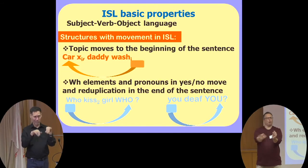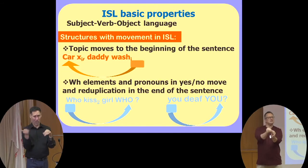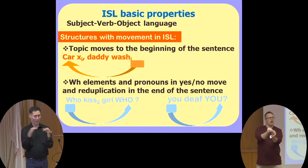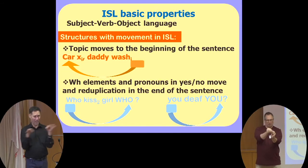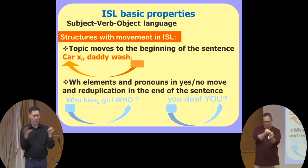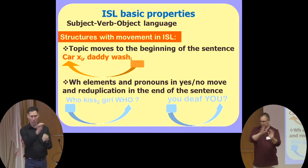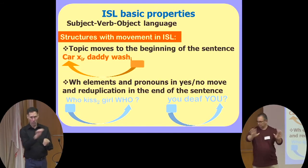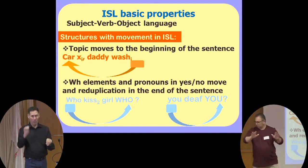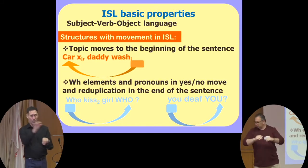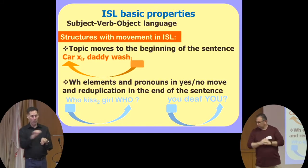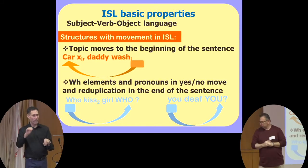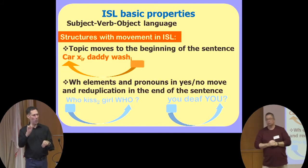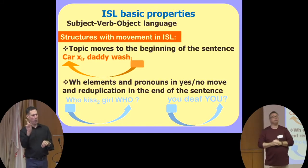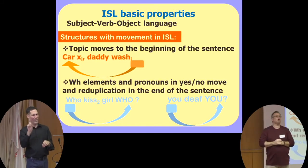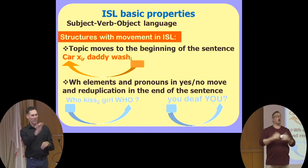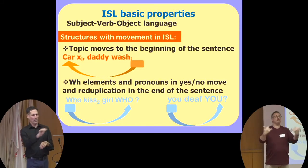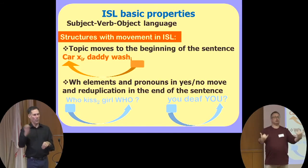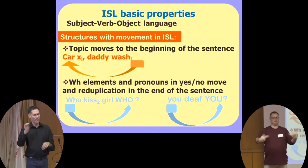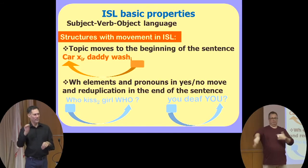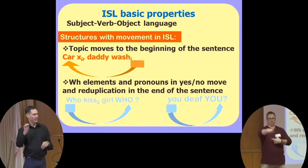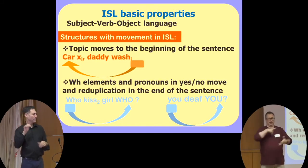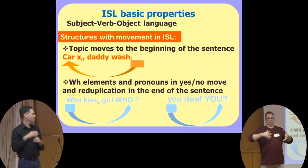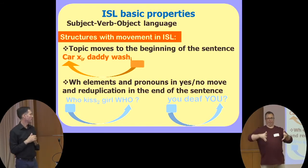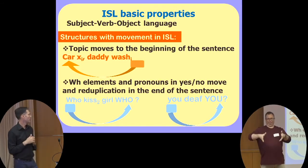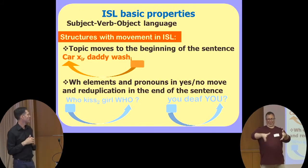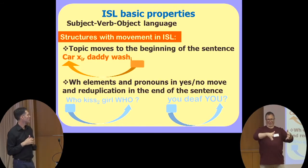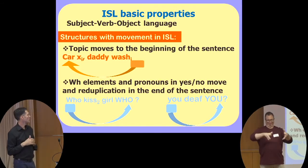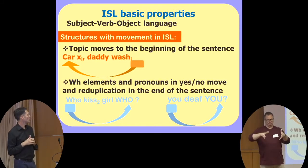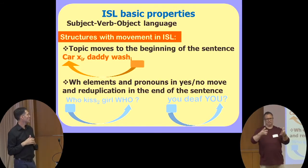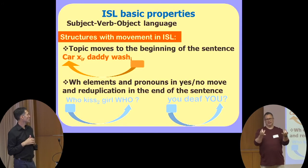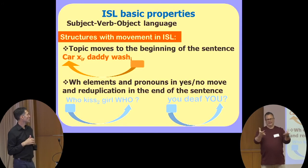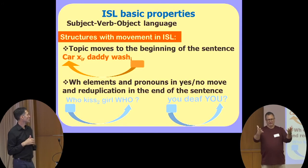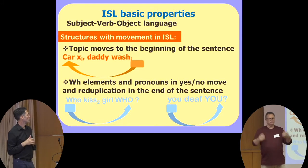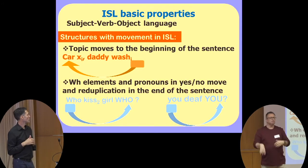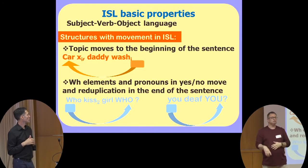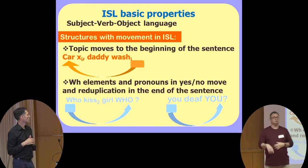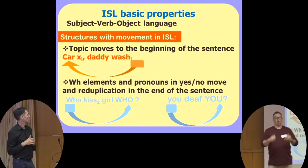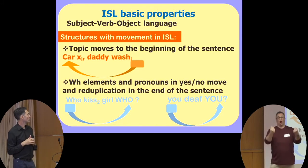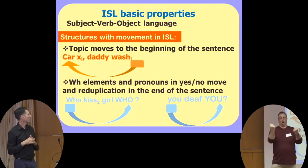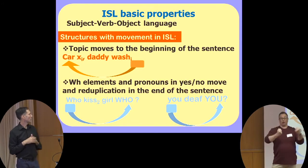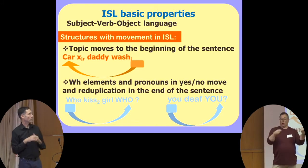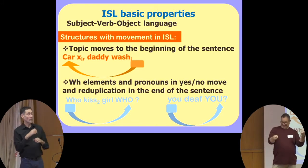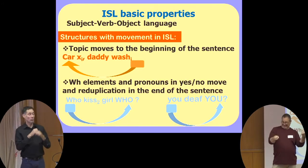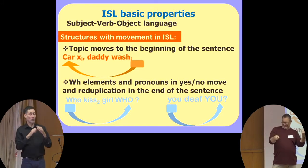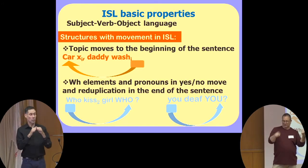Where do we find movement in Israeli sign language? First of all we have structures with topicalization. For example,